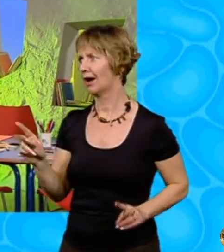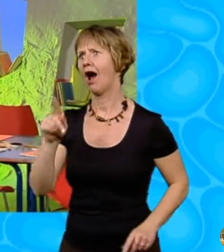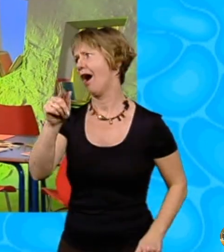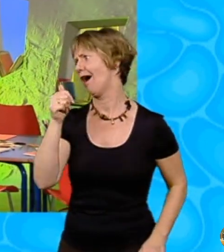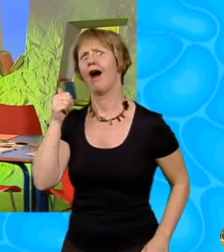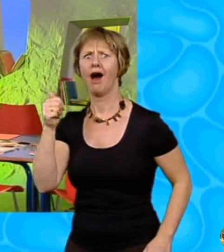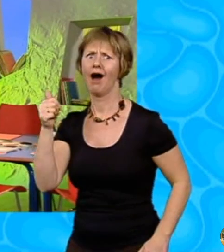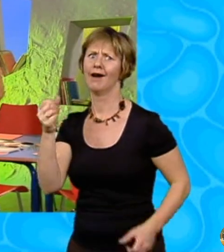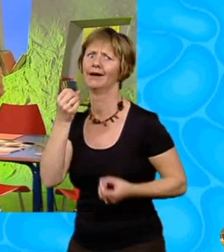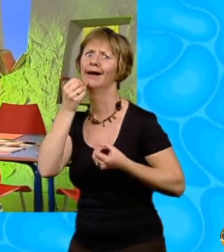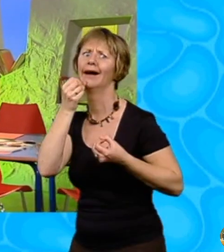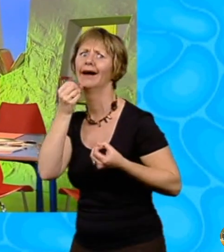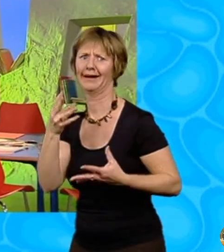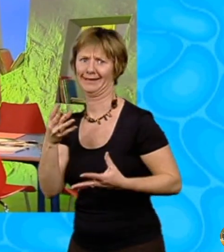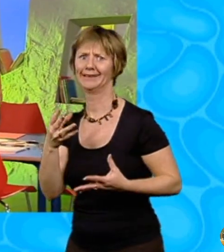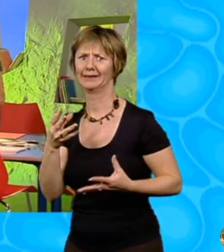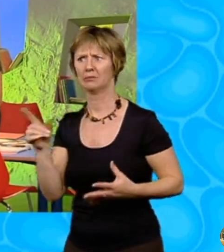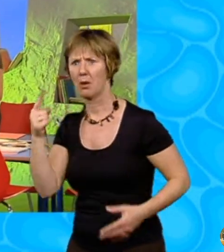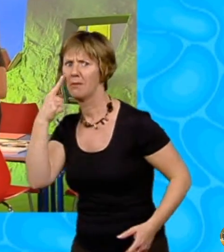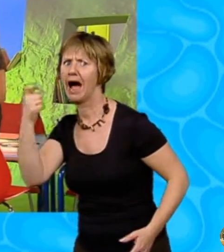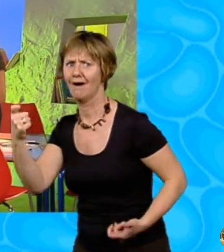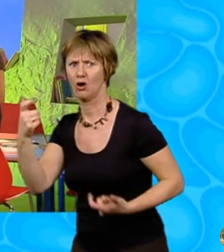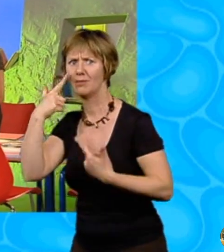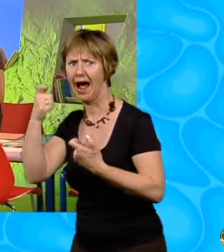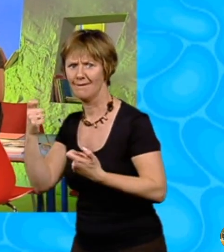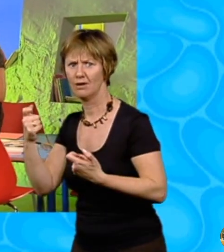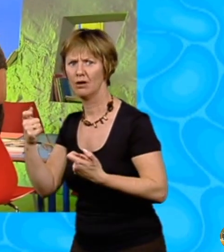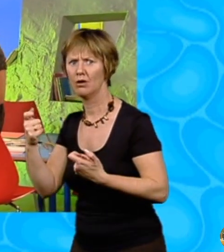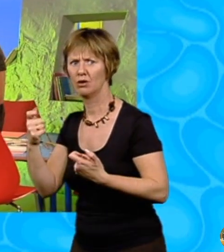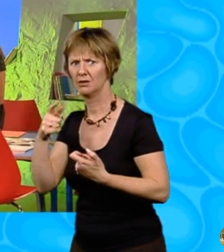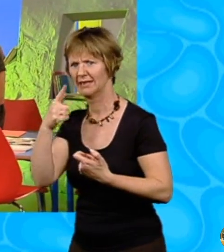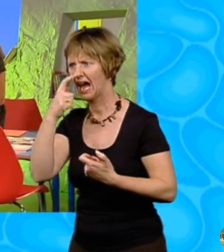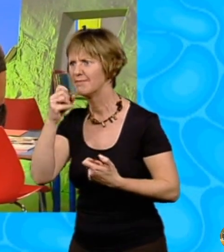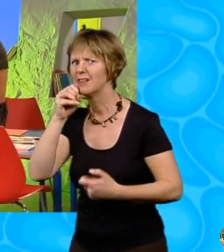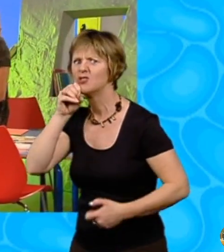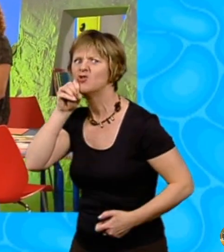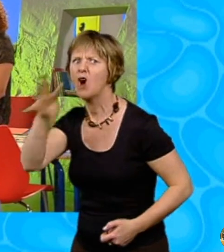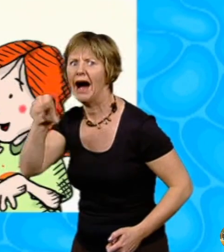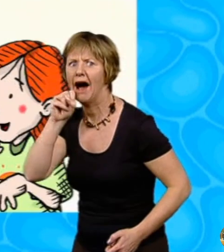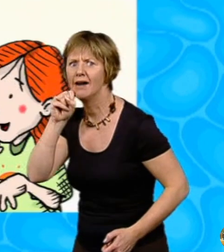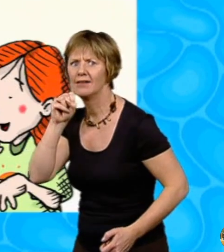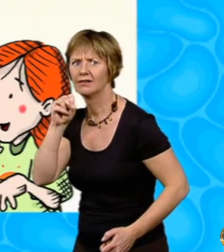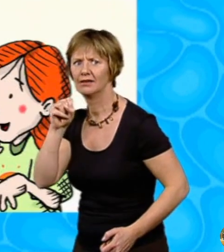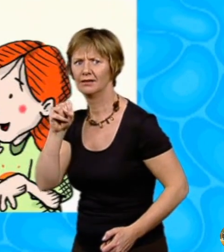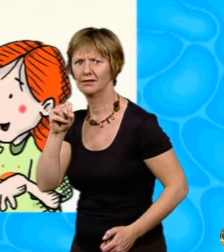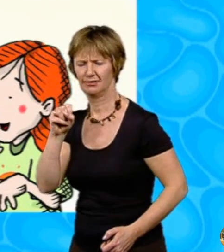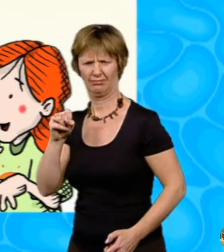replied. But watch out, sometimes she can be a bit of a dragon. And for some reason,